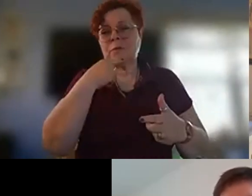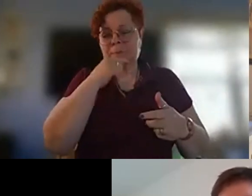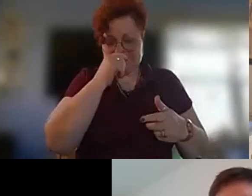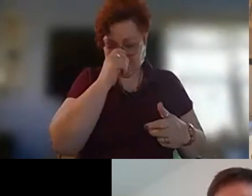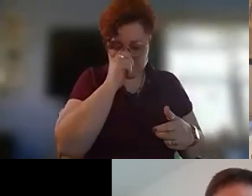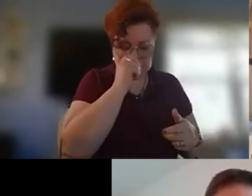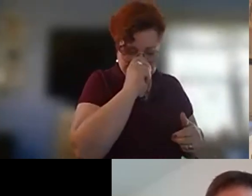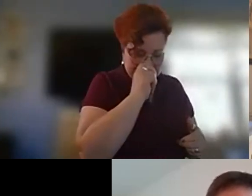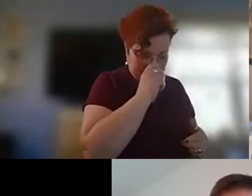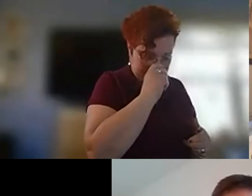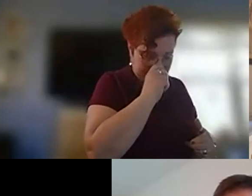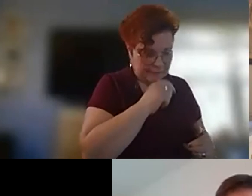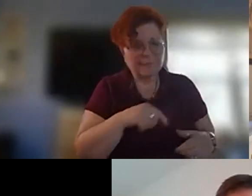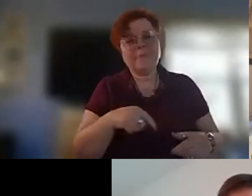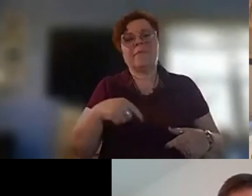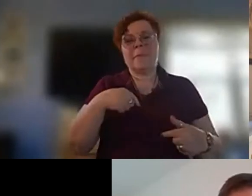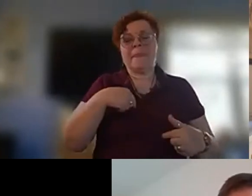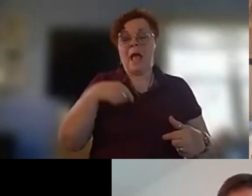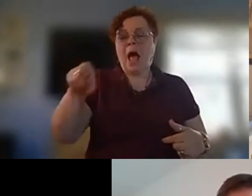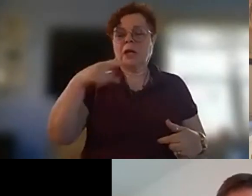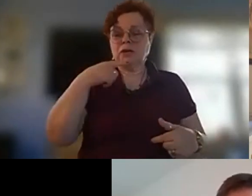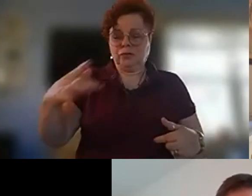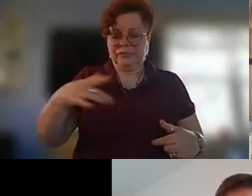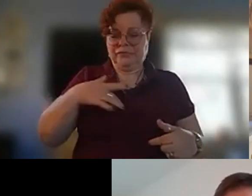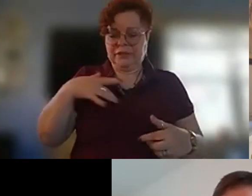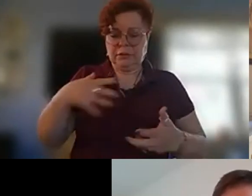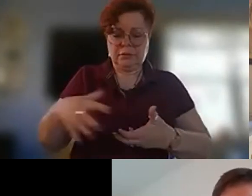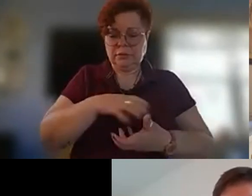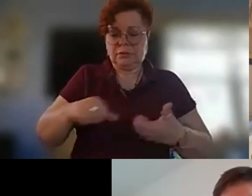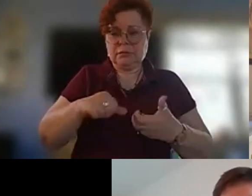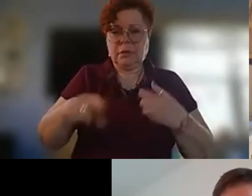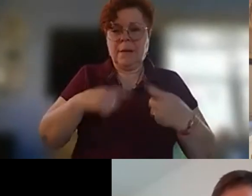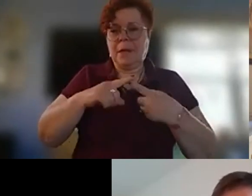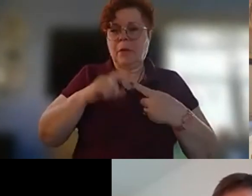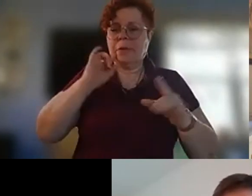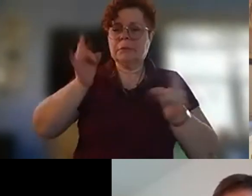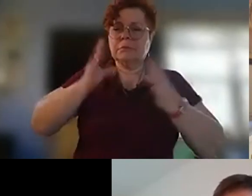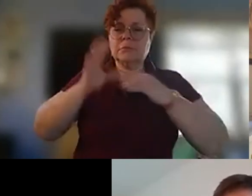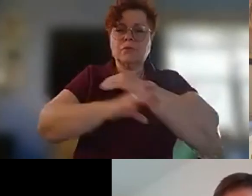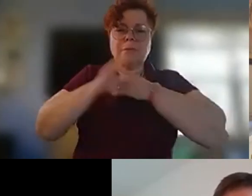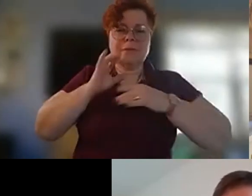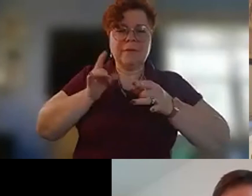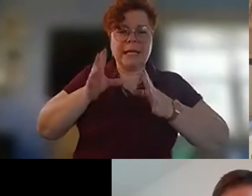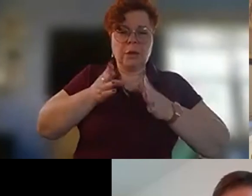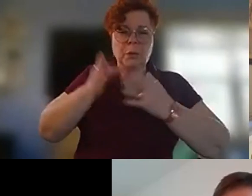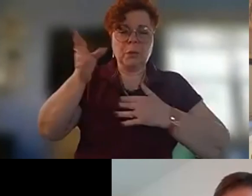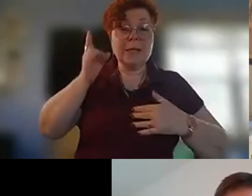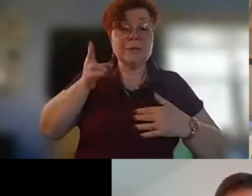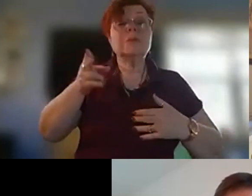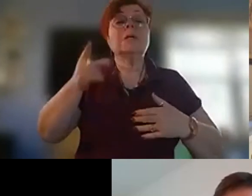i should be eroded by the shallow crimes of hate in human history um acknowledging what happened but at the same